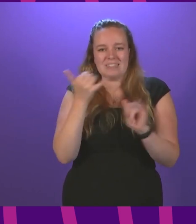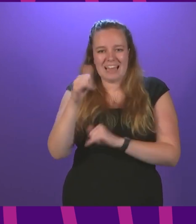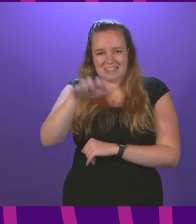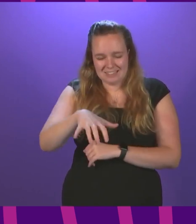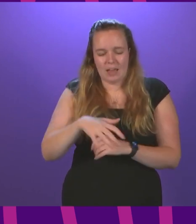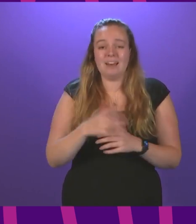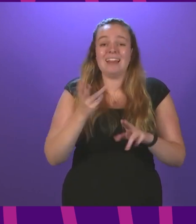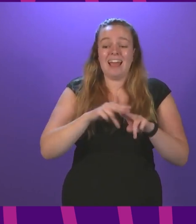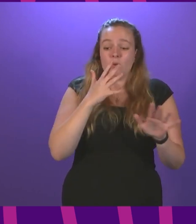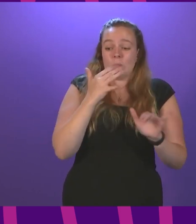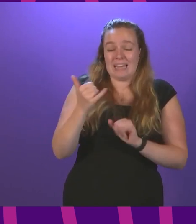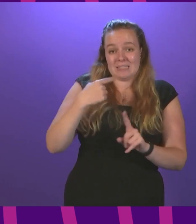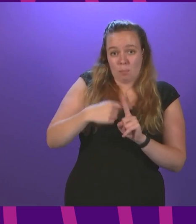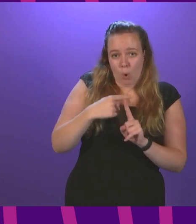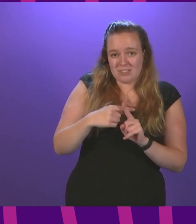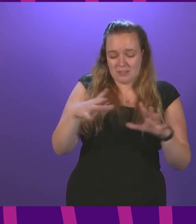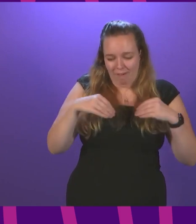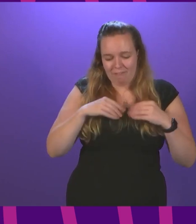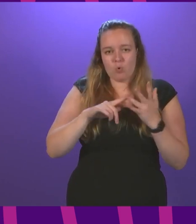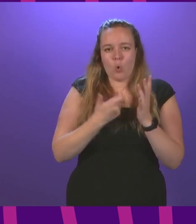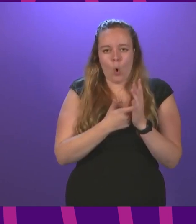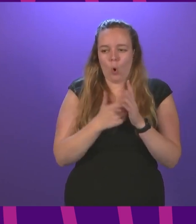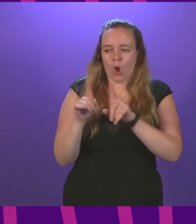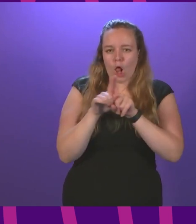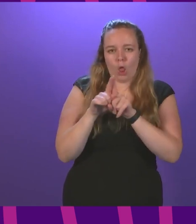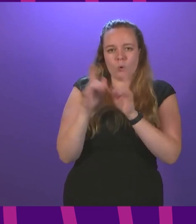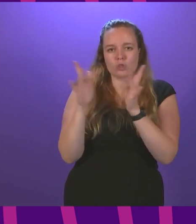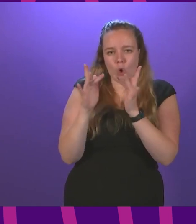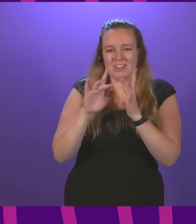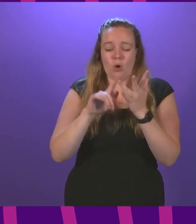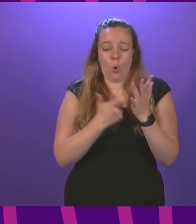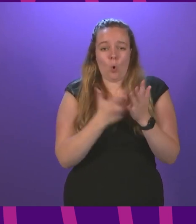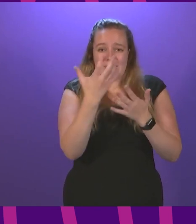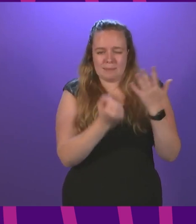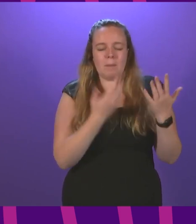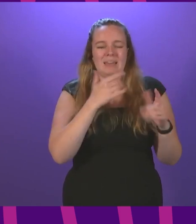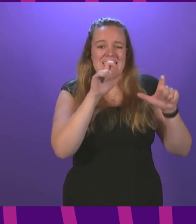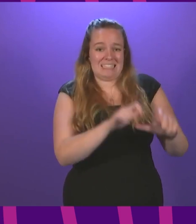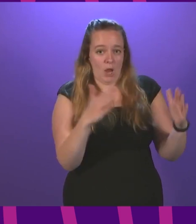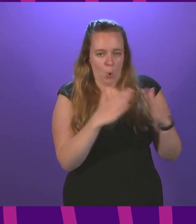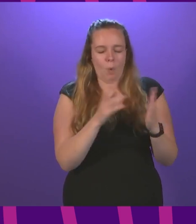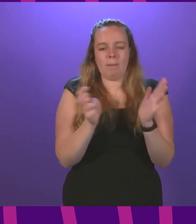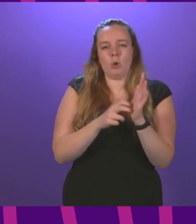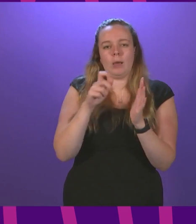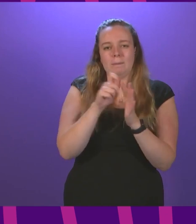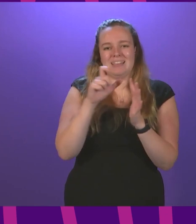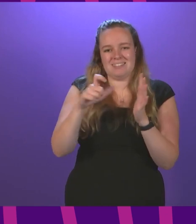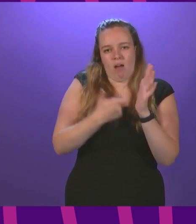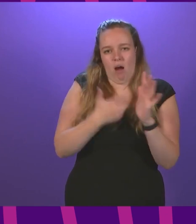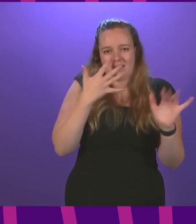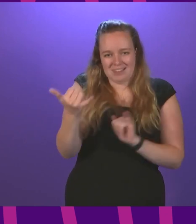positive or are identified as a close contact or have symptoms of the virus, please self-isolate and book a PCR test.